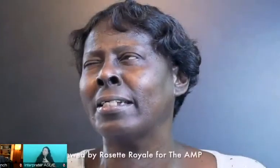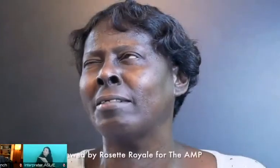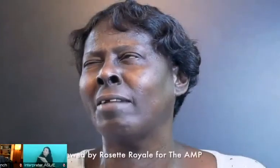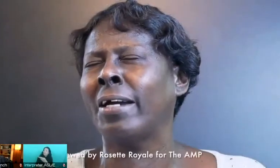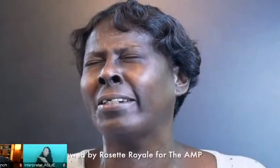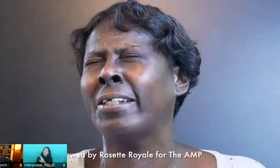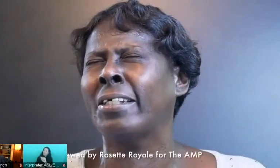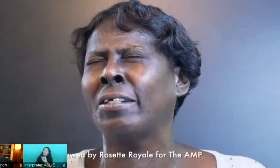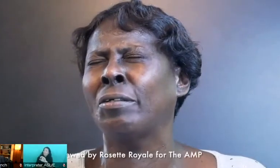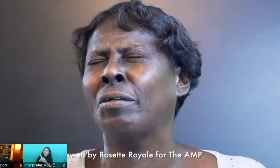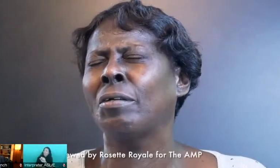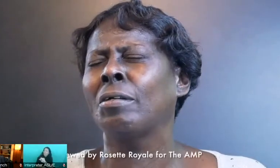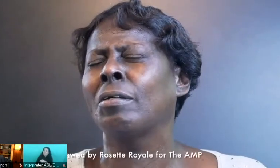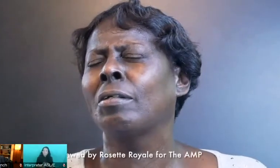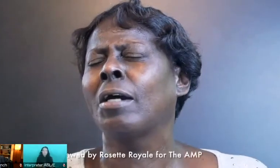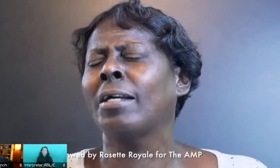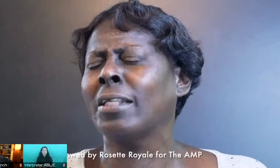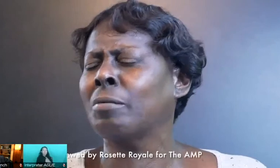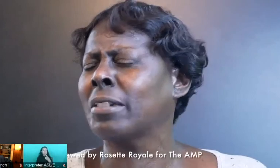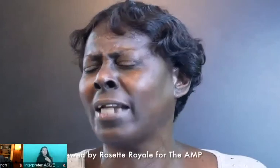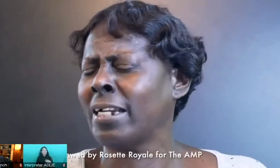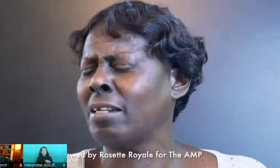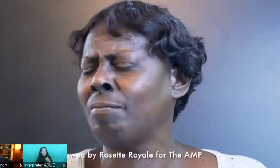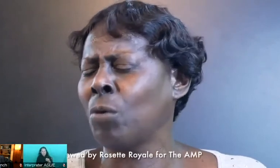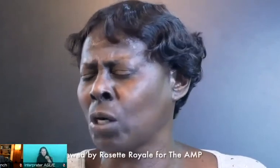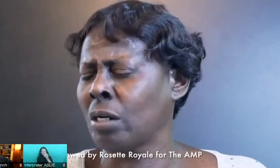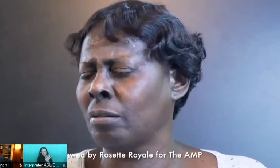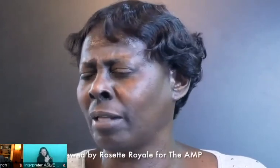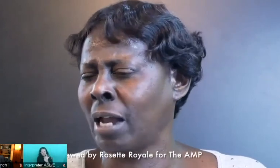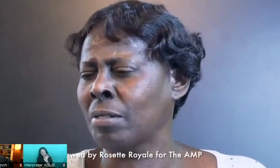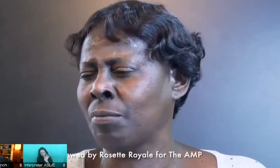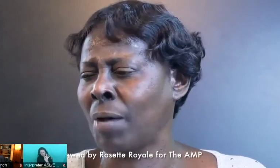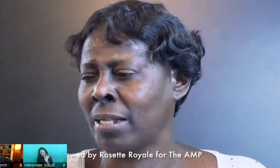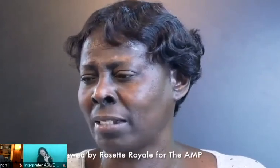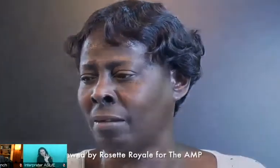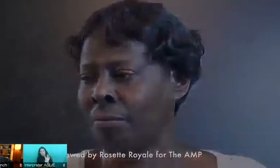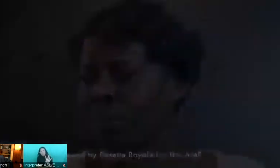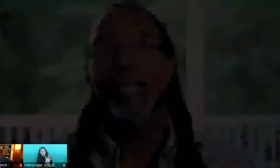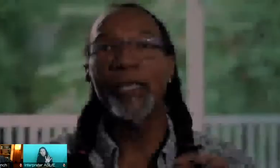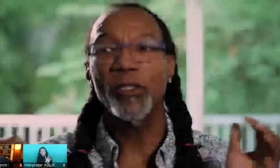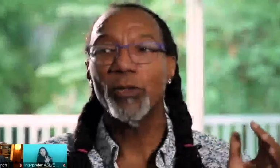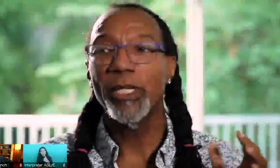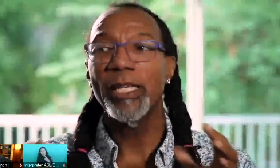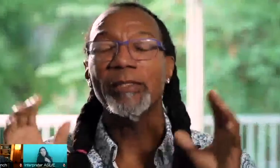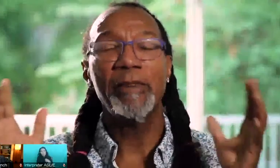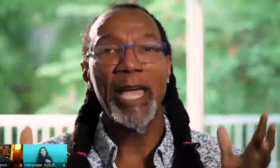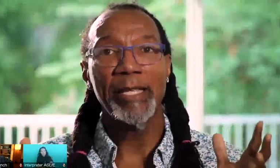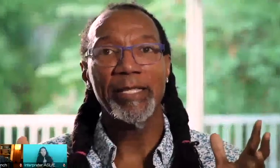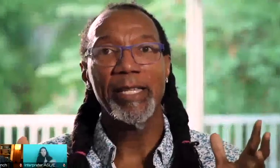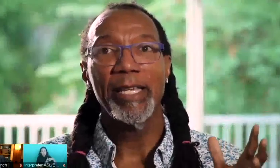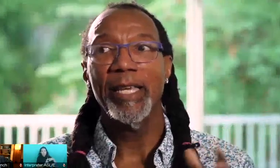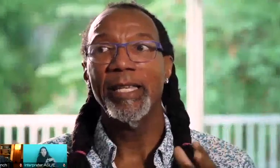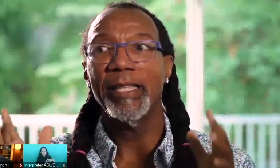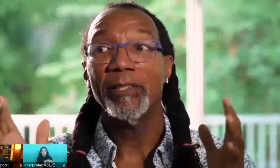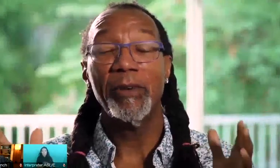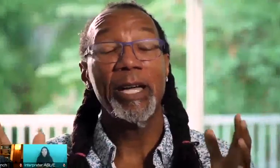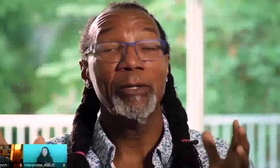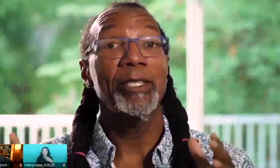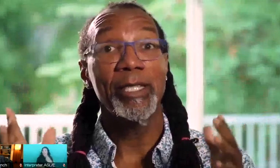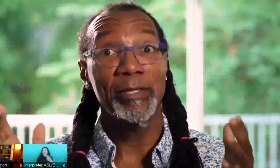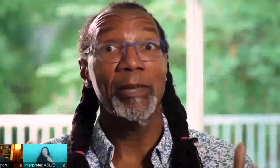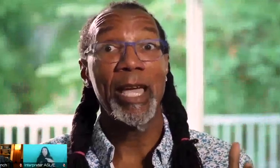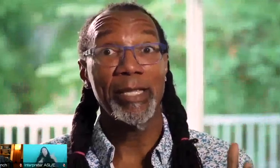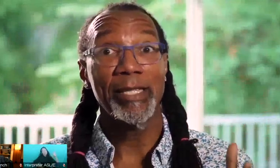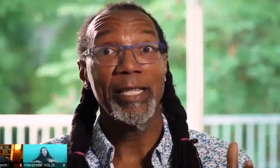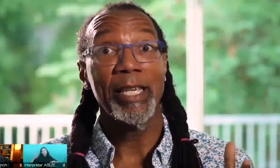1990, I think it was 94, that I was positive. History is vast. And this